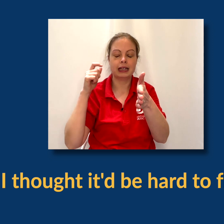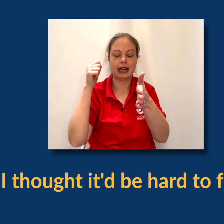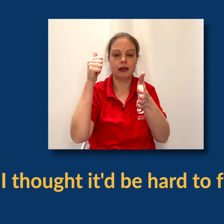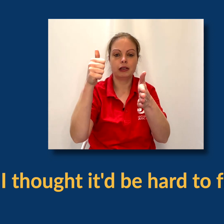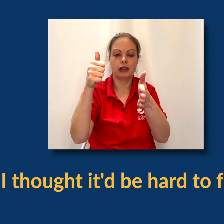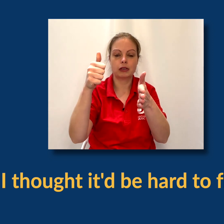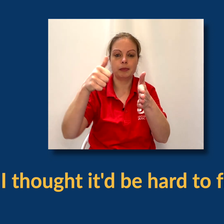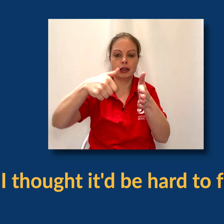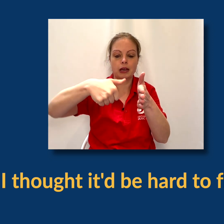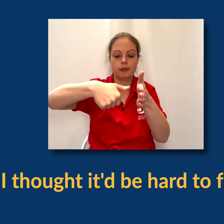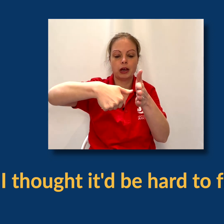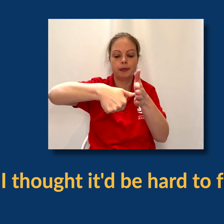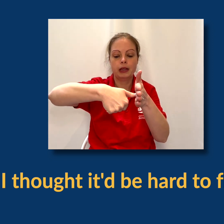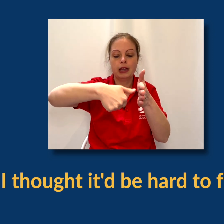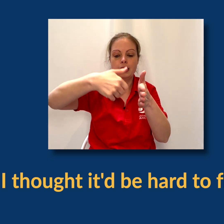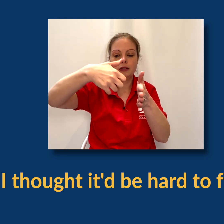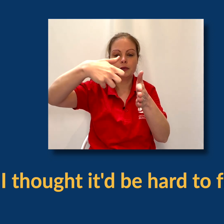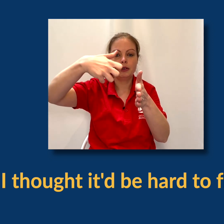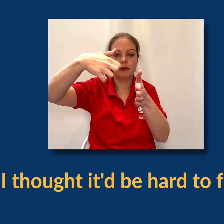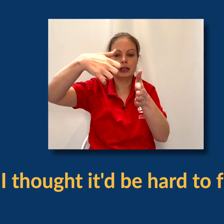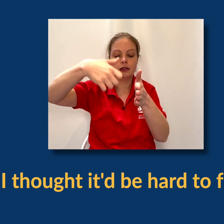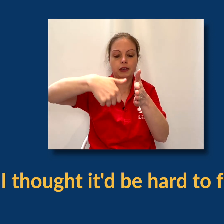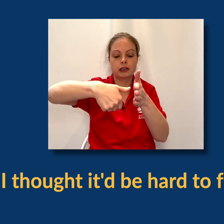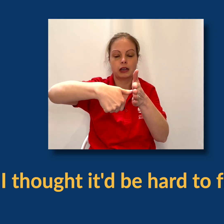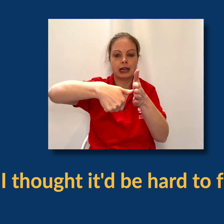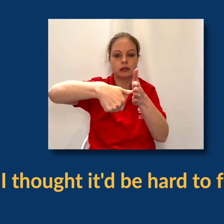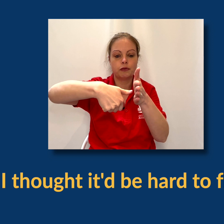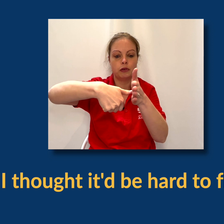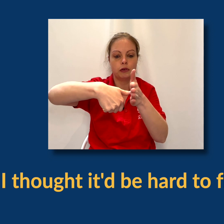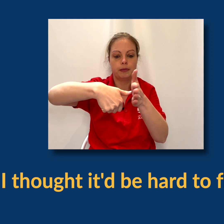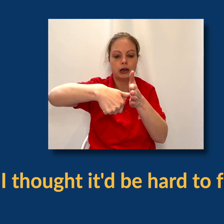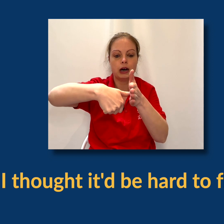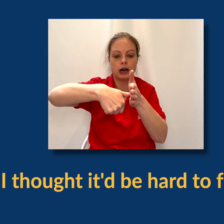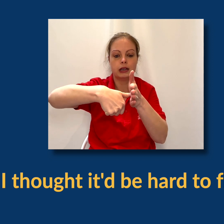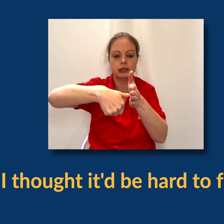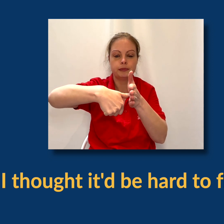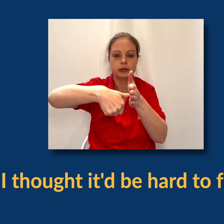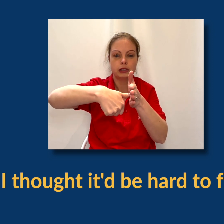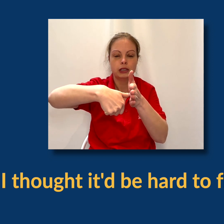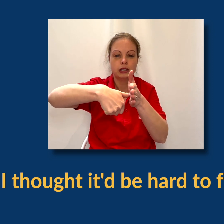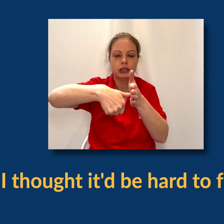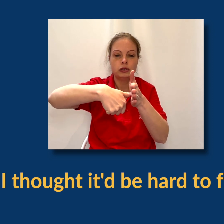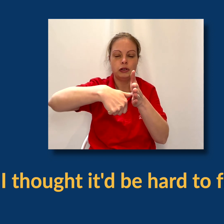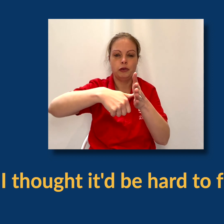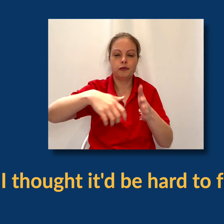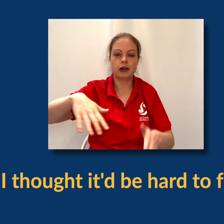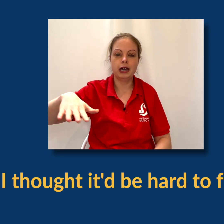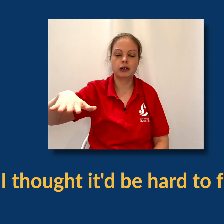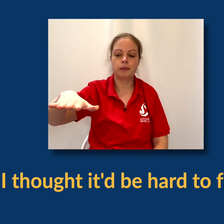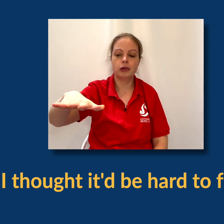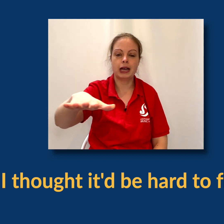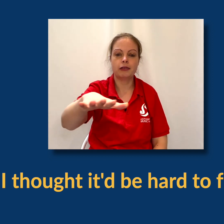flat hand out, the other one's going to be a thumbs up and your rest of your fingers are going to go down to the floor hard. Two,